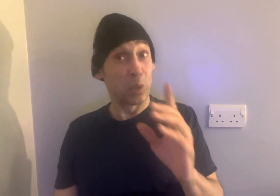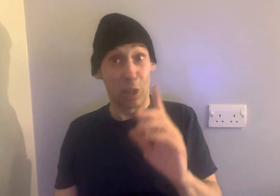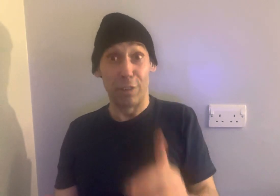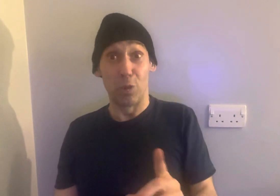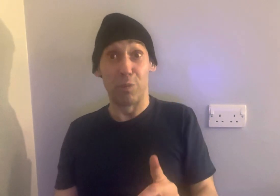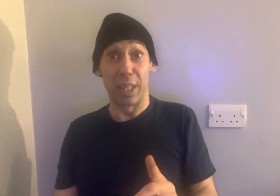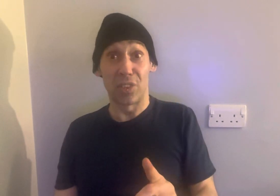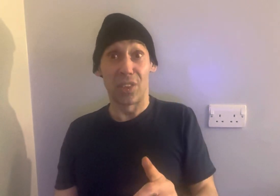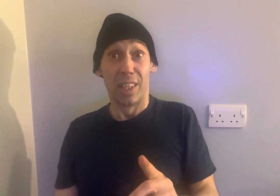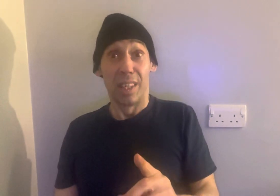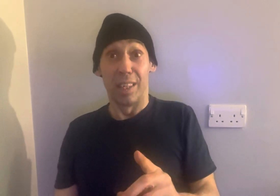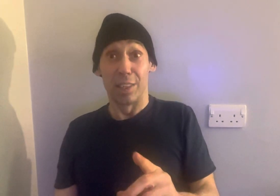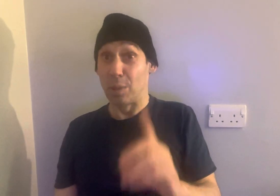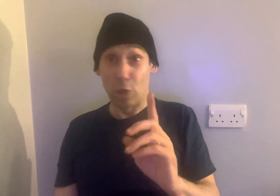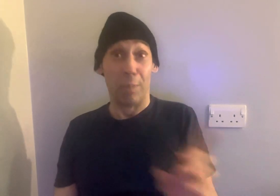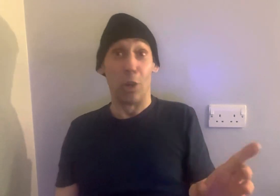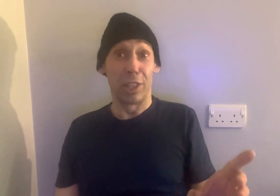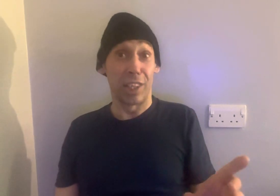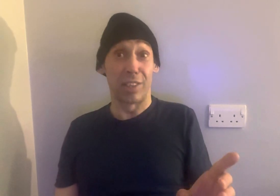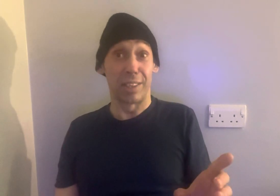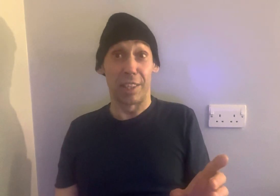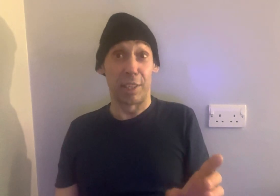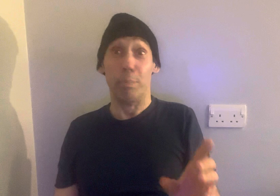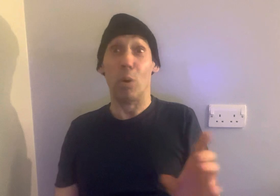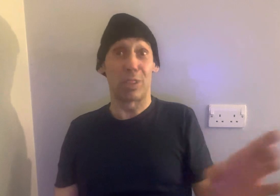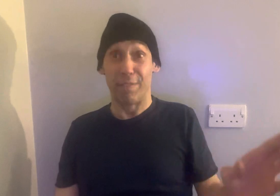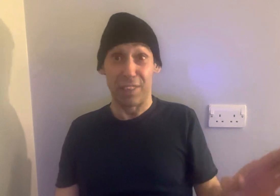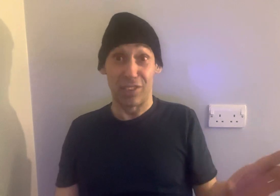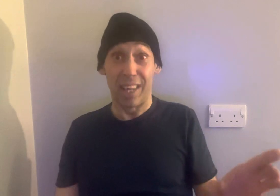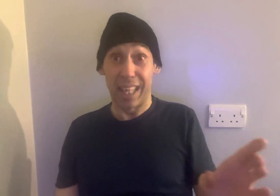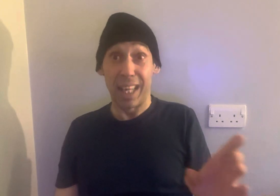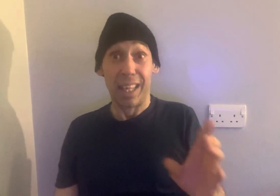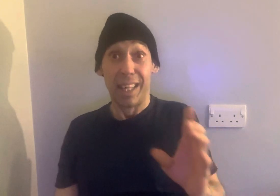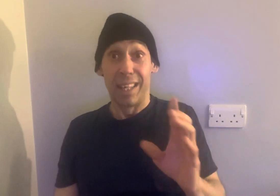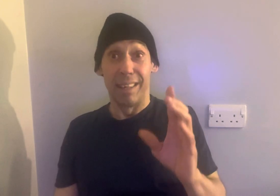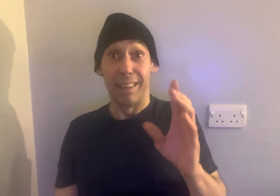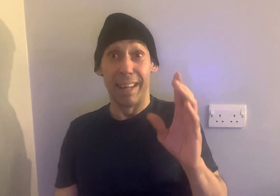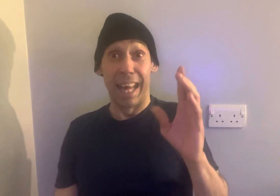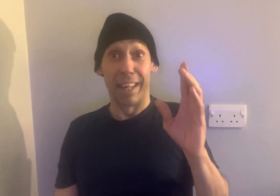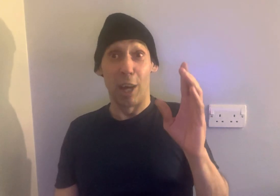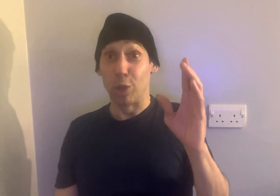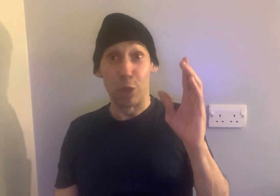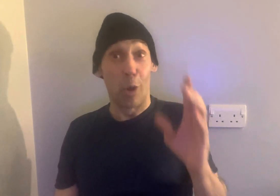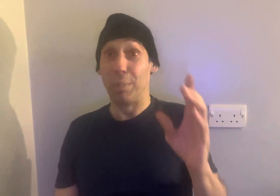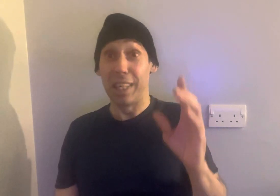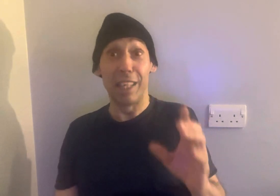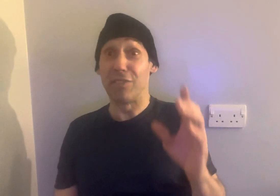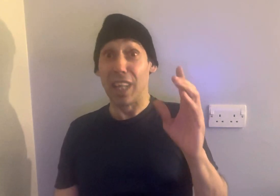was over northwest. So it's common knowledge. It's in books and things like that. And I could not believe the